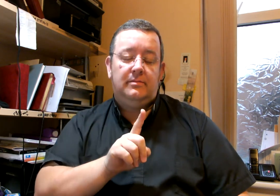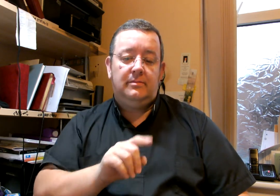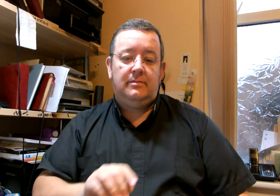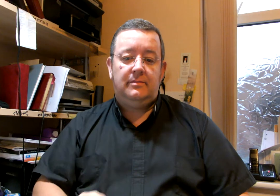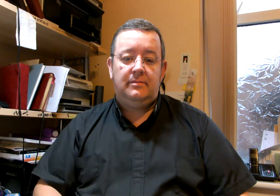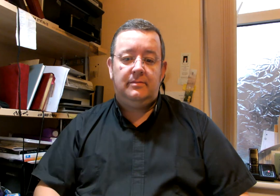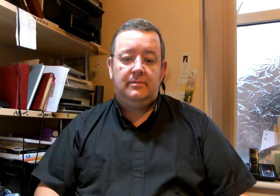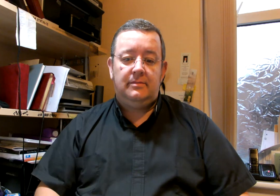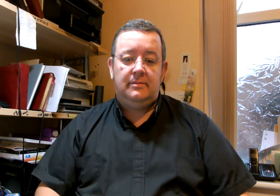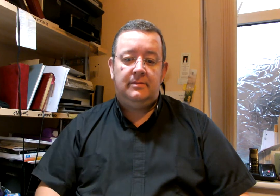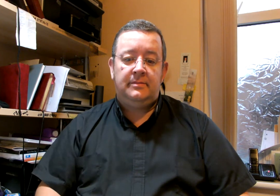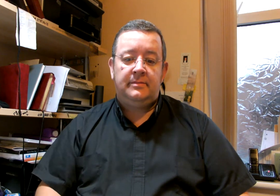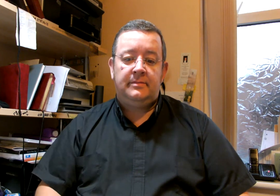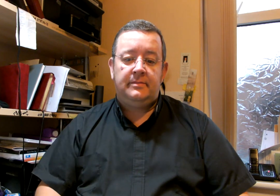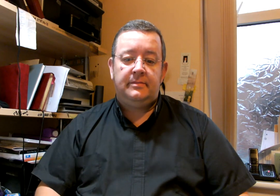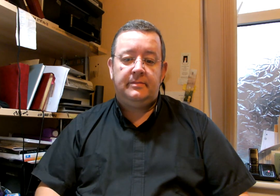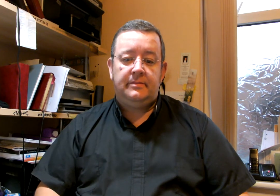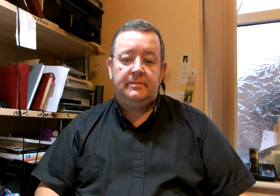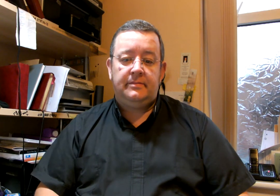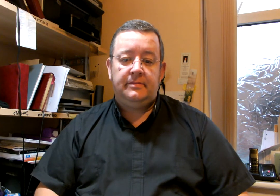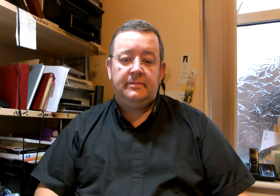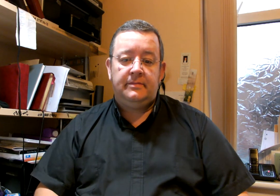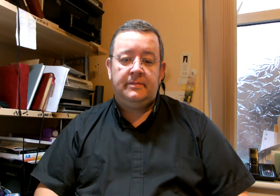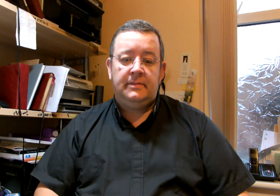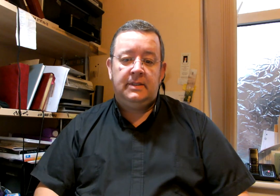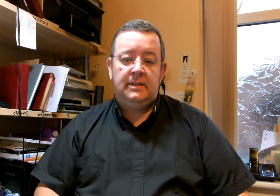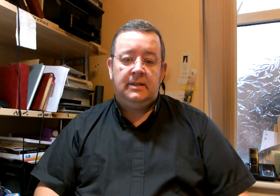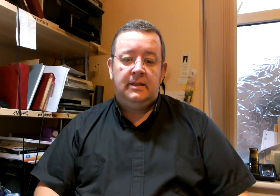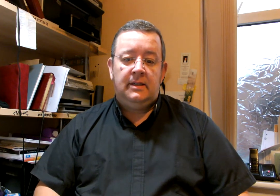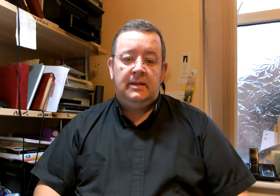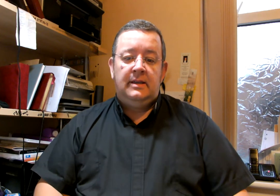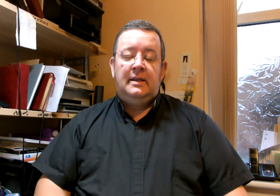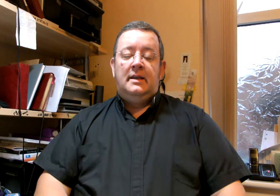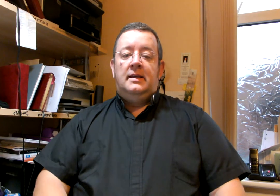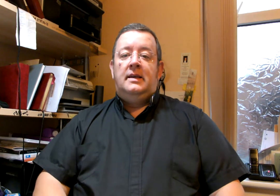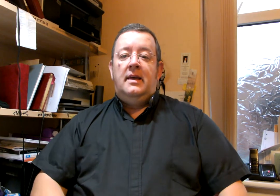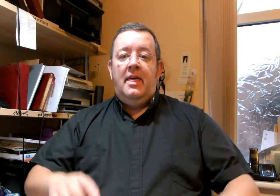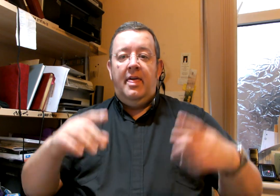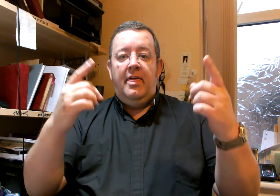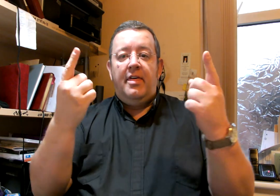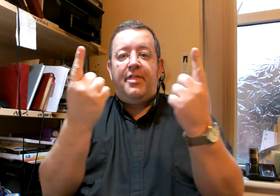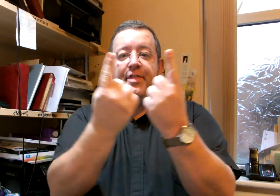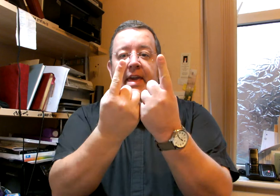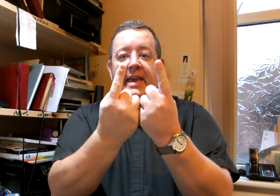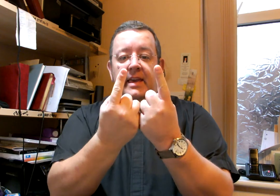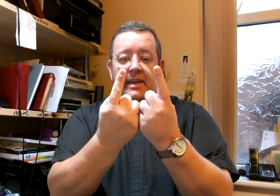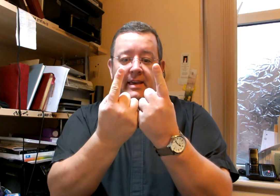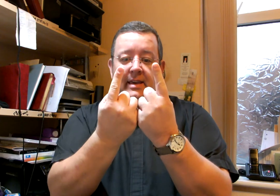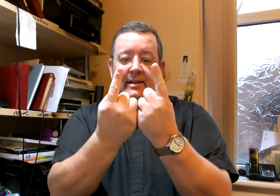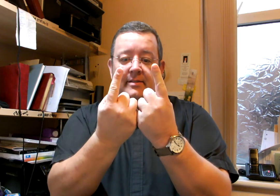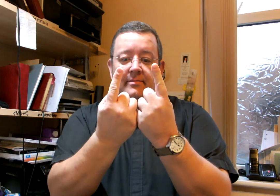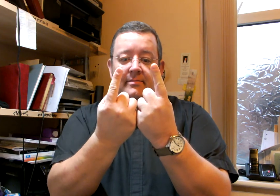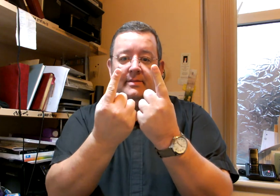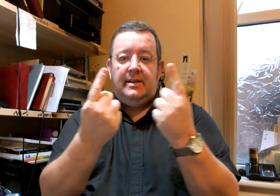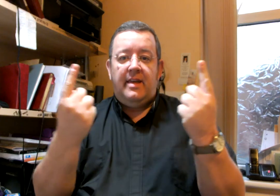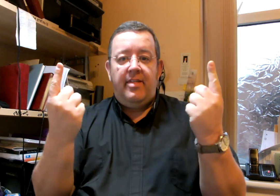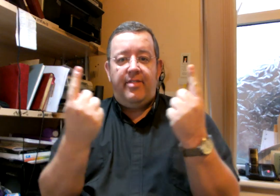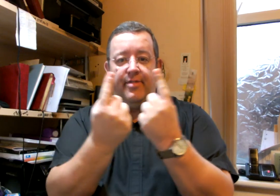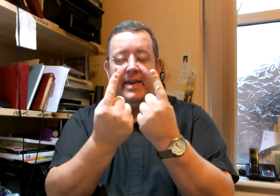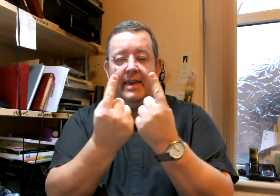thing, thing,